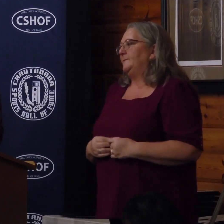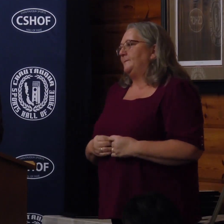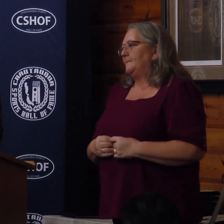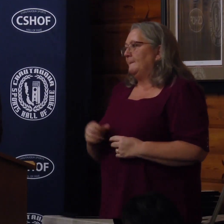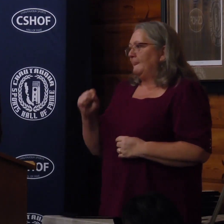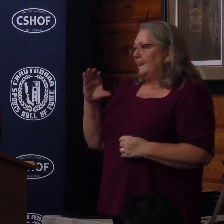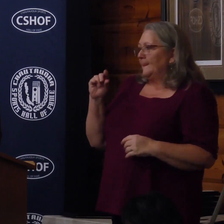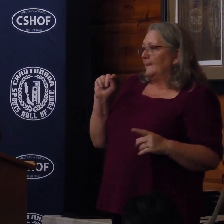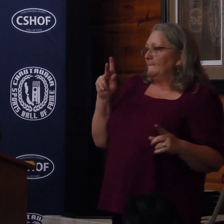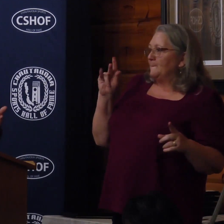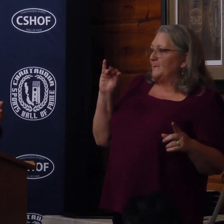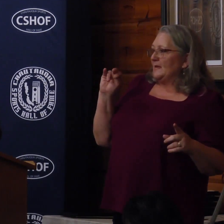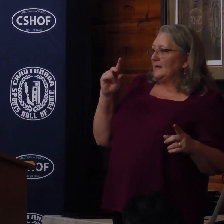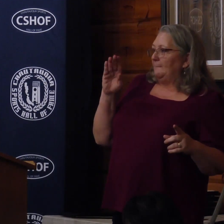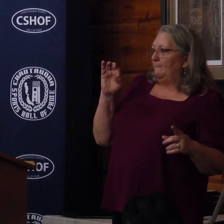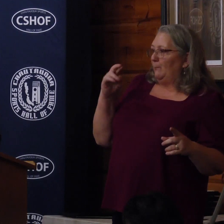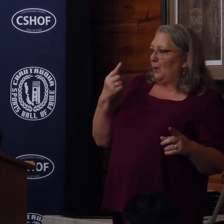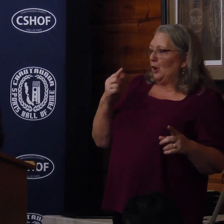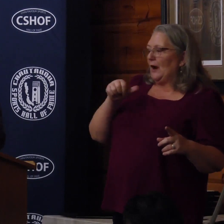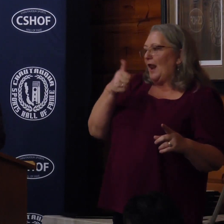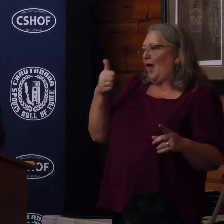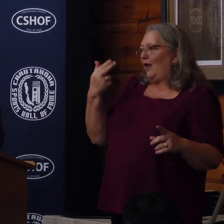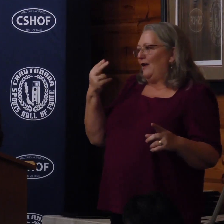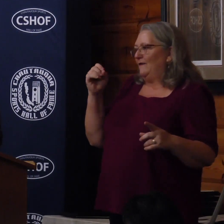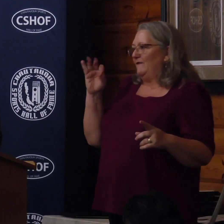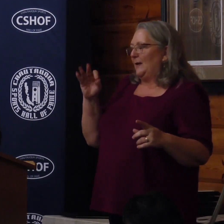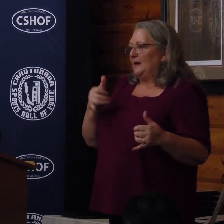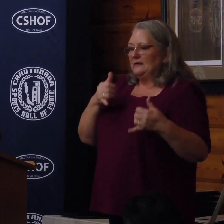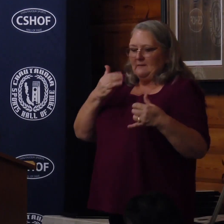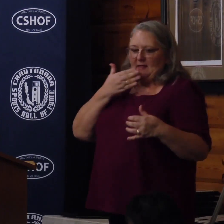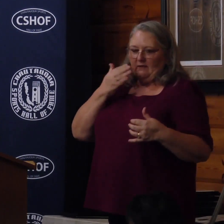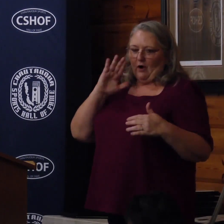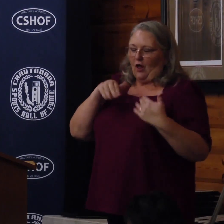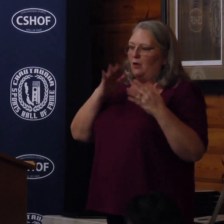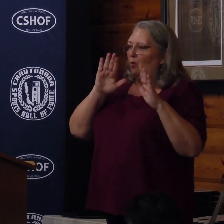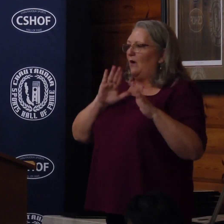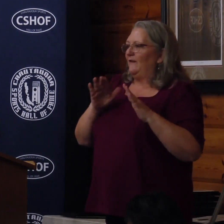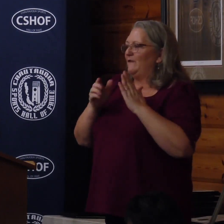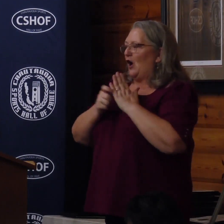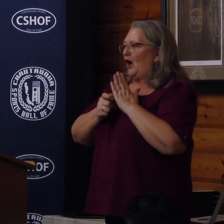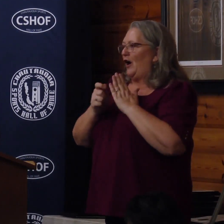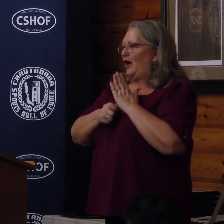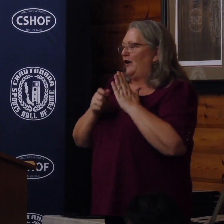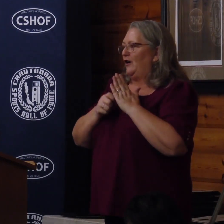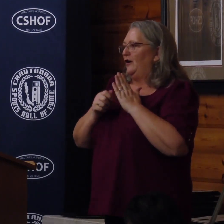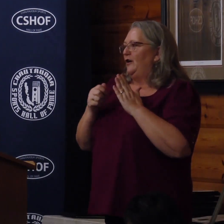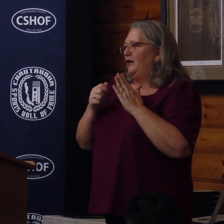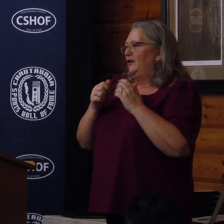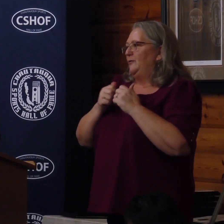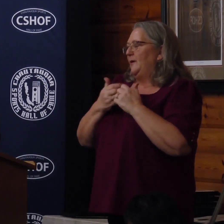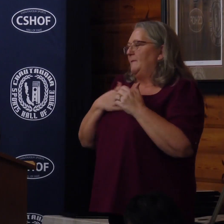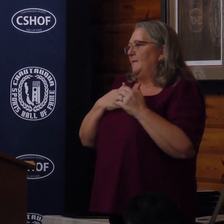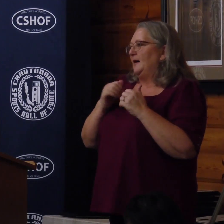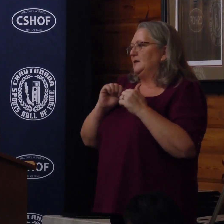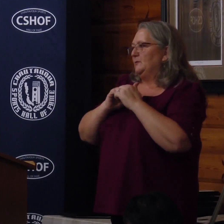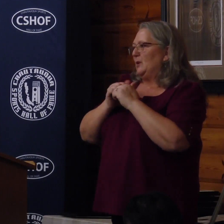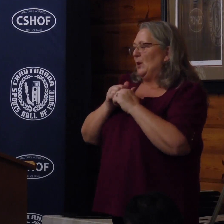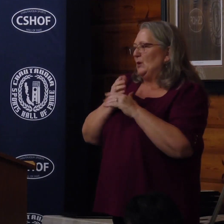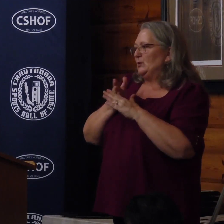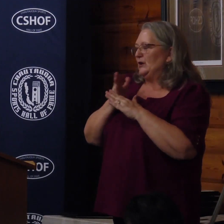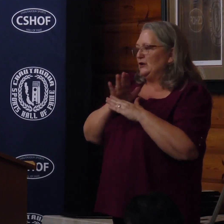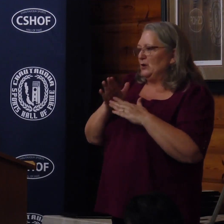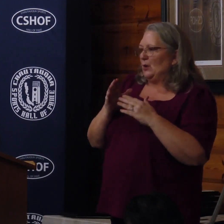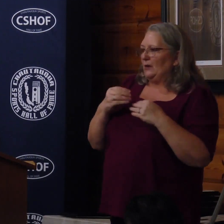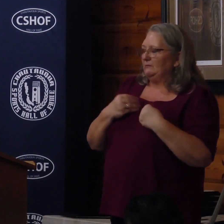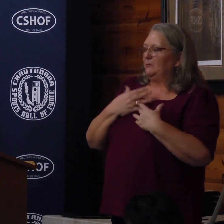Scott Kimberg, another Hall of Fame inductee, thank you for all the wonderful articles surrounding my sports career. Your inspiration and